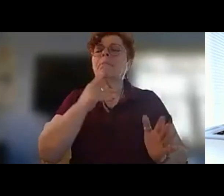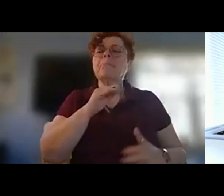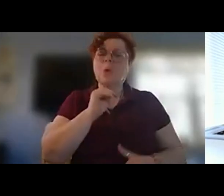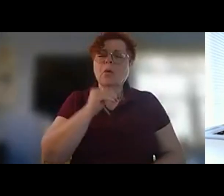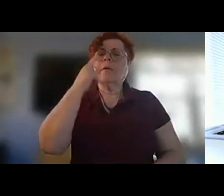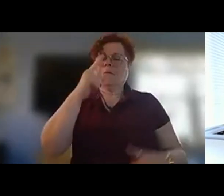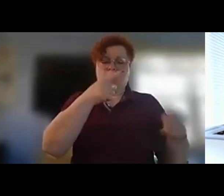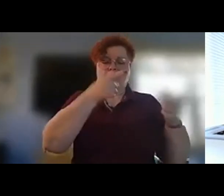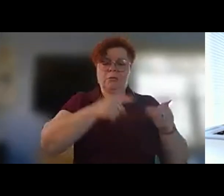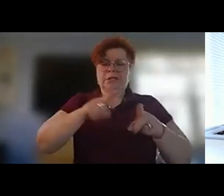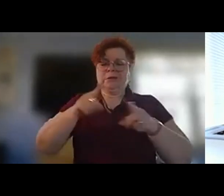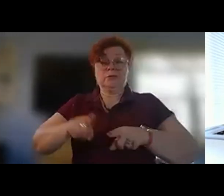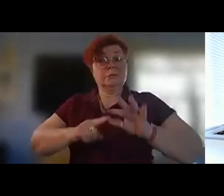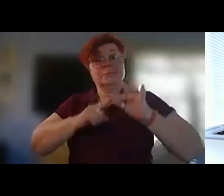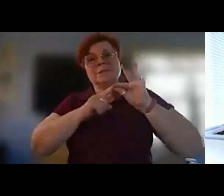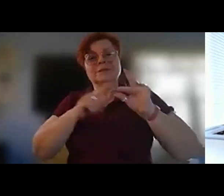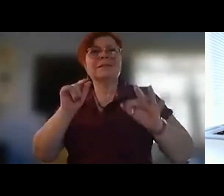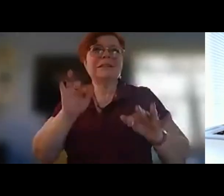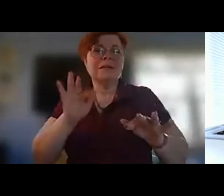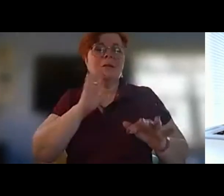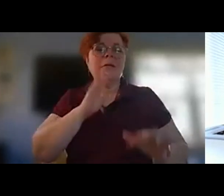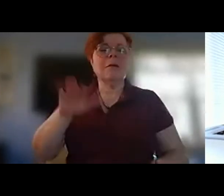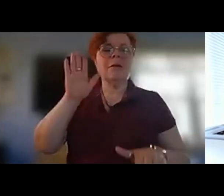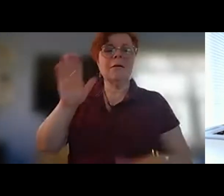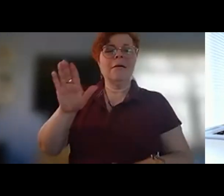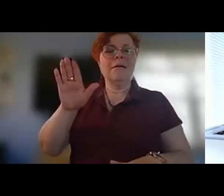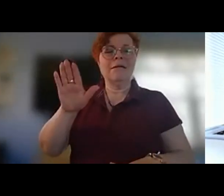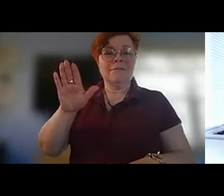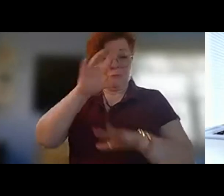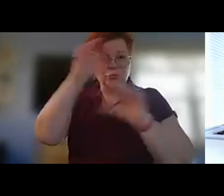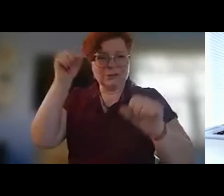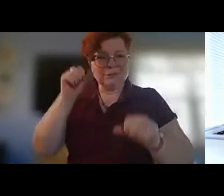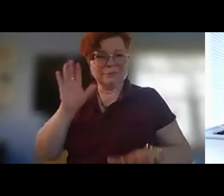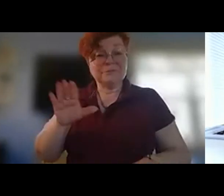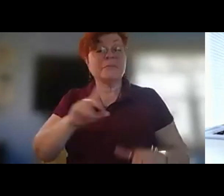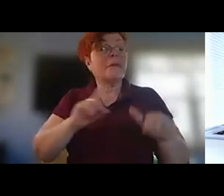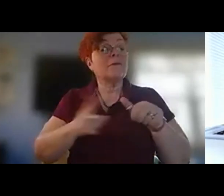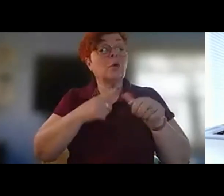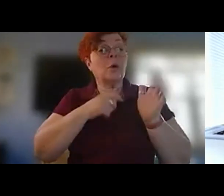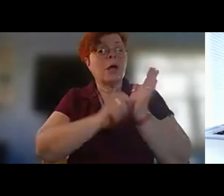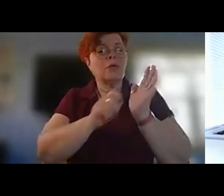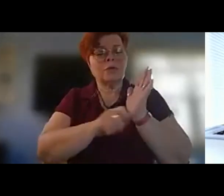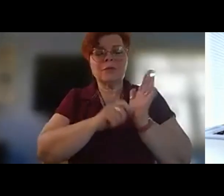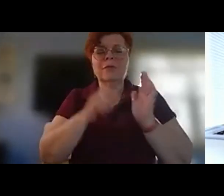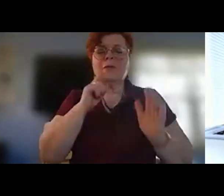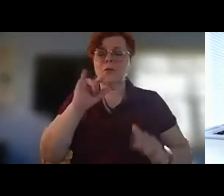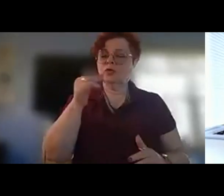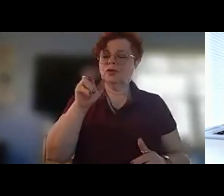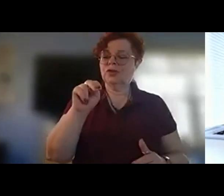um particularly inauguration so the first one i wrote was for gene shaheen's i think it was third inauguration as governor of new